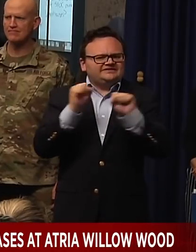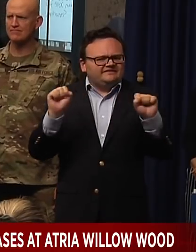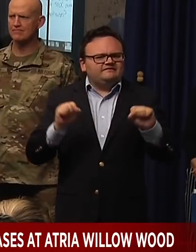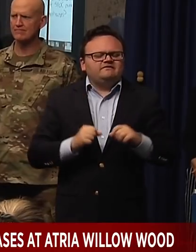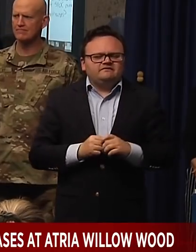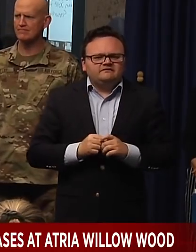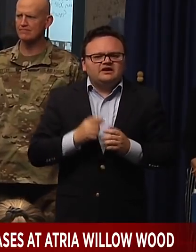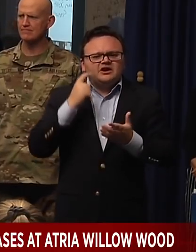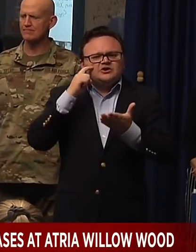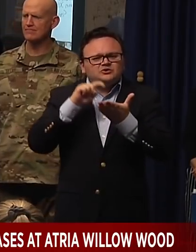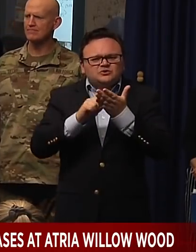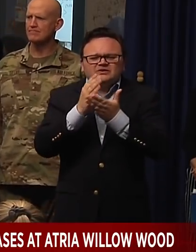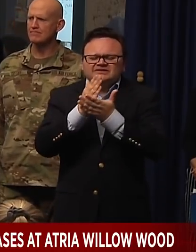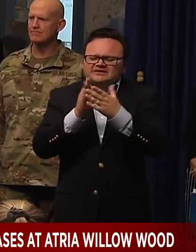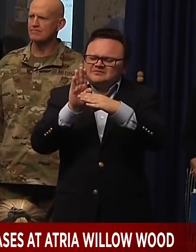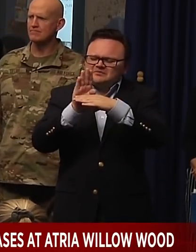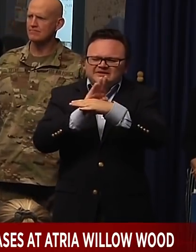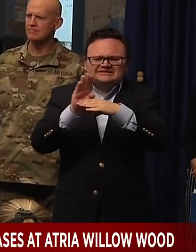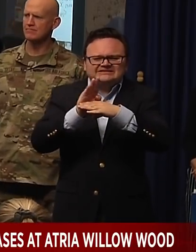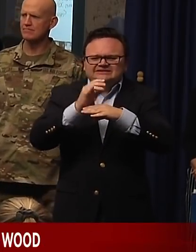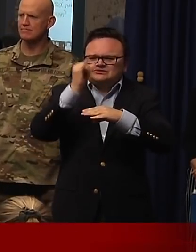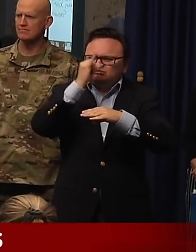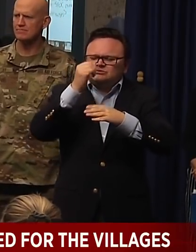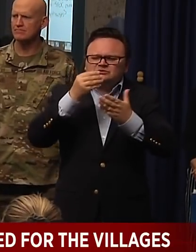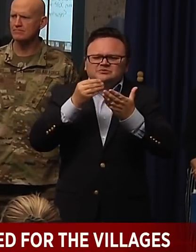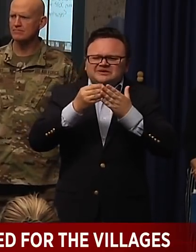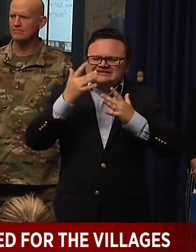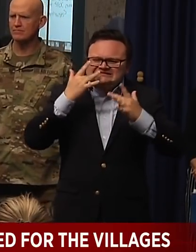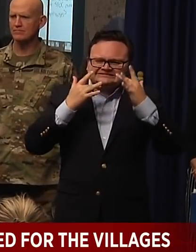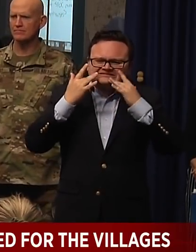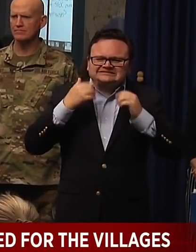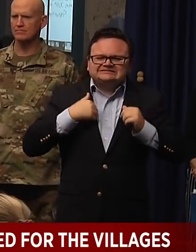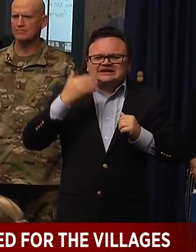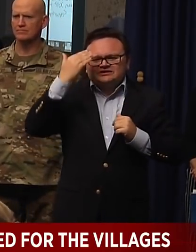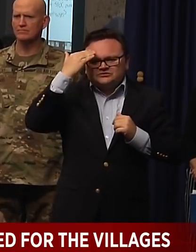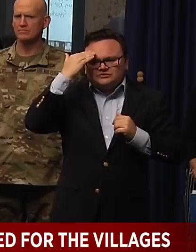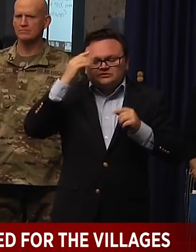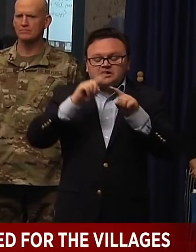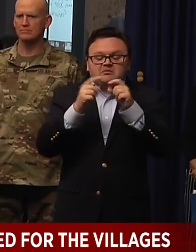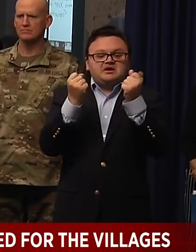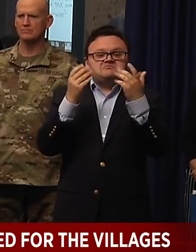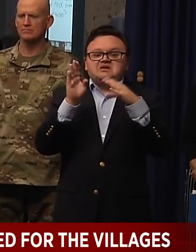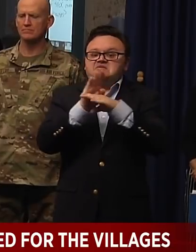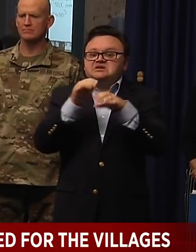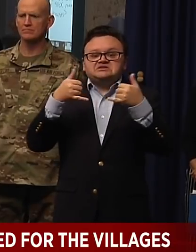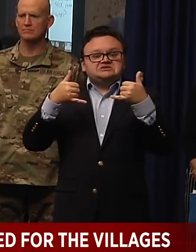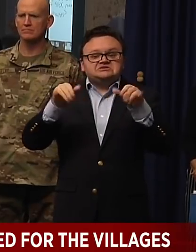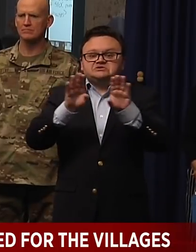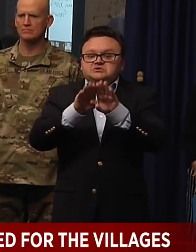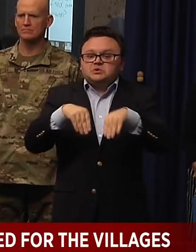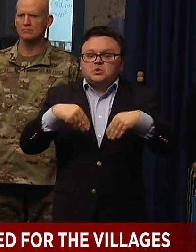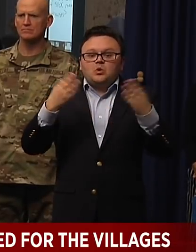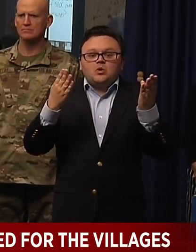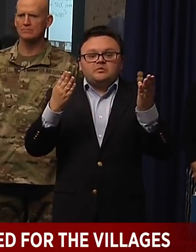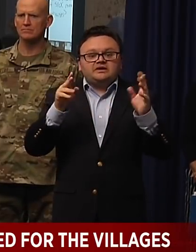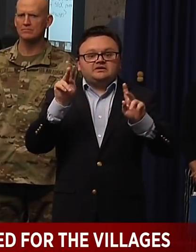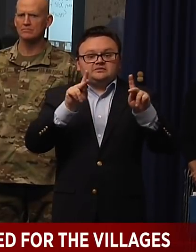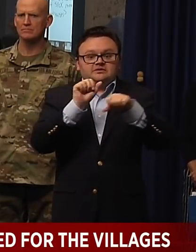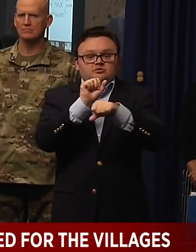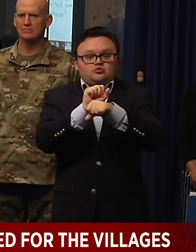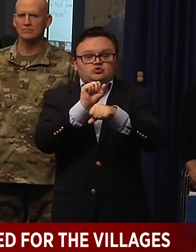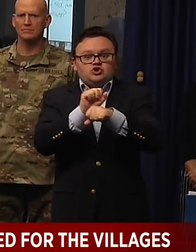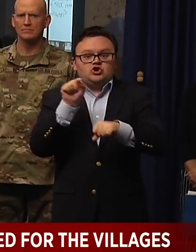but we still have a lot of employees out there. And I know a lot of them in a variety of variety of industries have concerns. And so